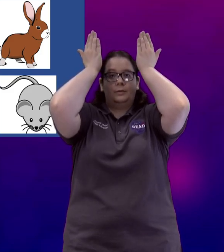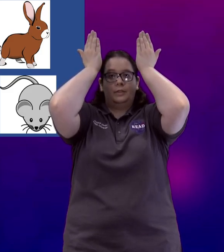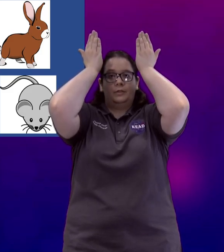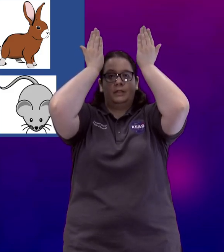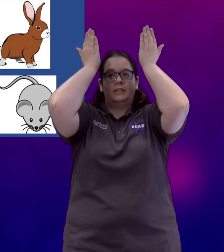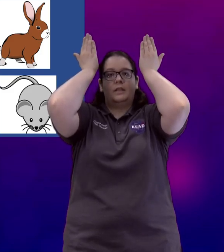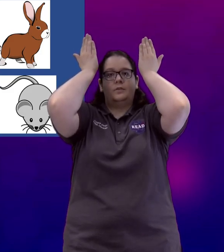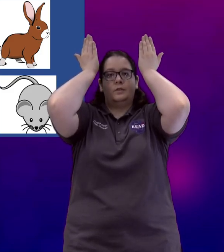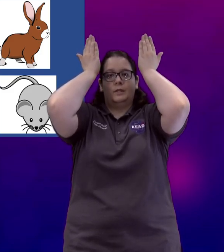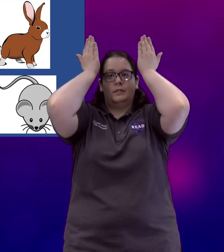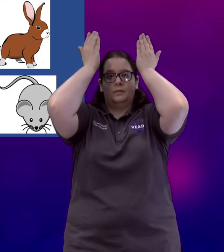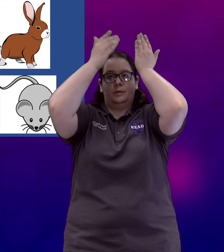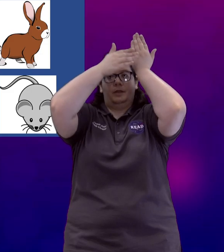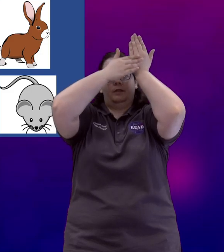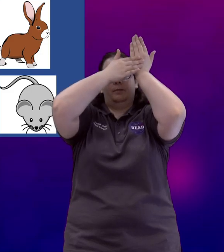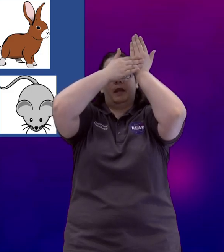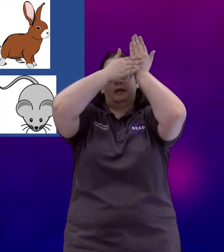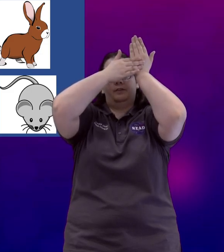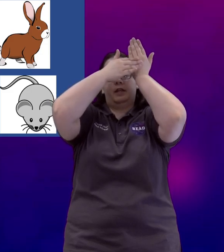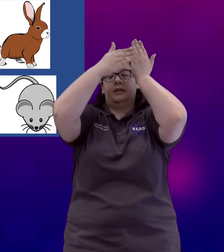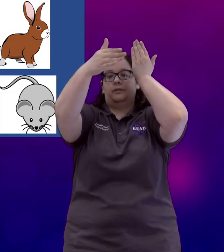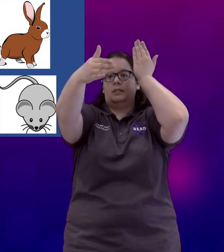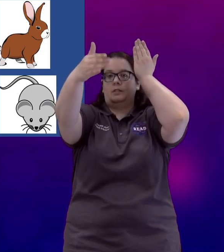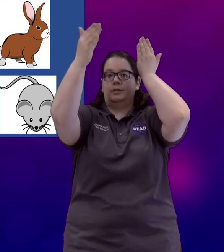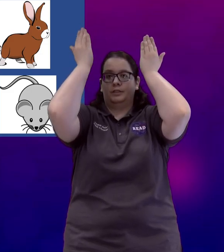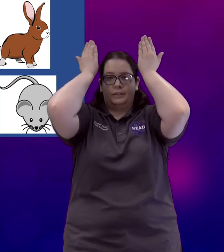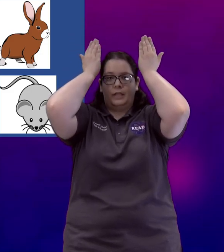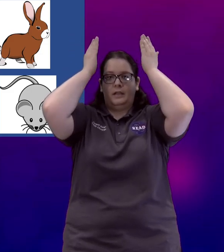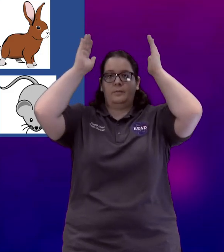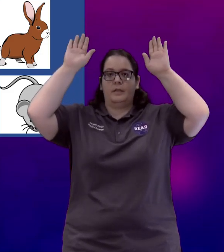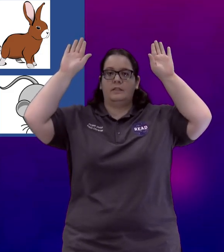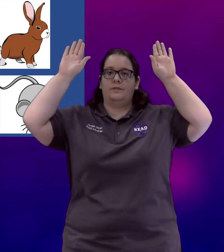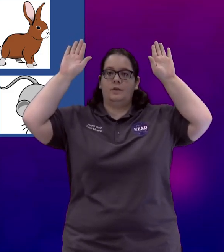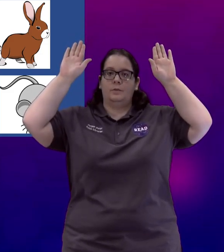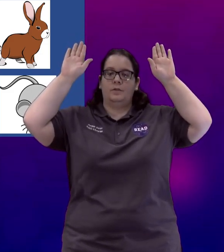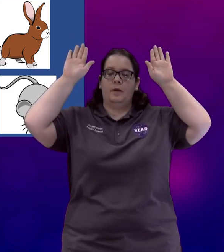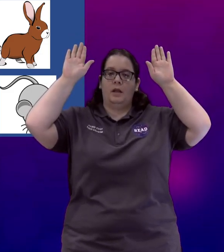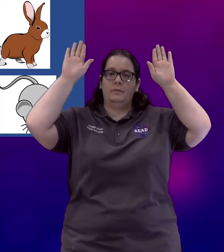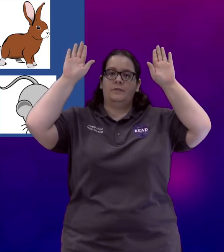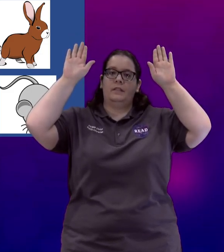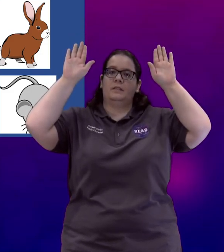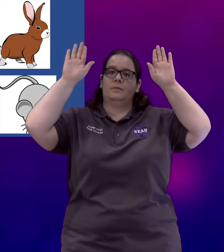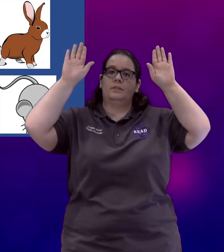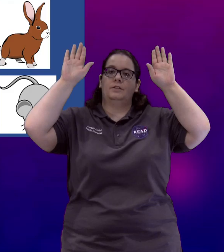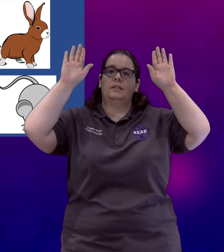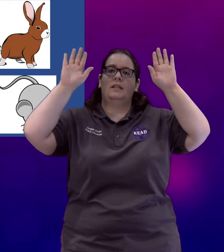when you do this that you do it with the back of your hand facing the person you're signing because if you do it with your palms facing the person you're signing